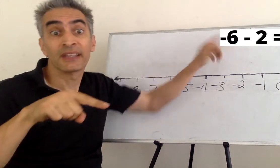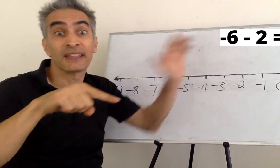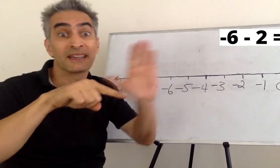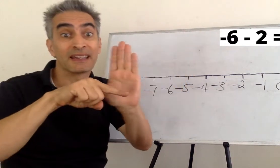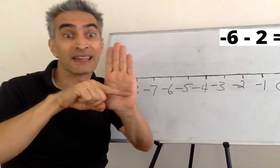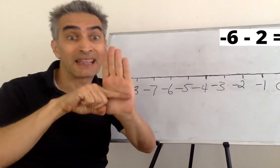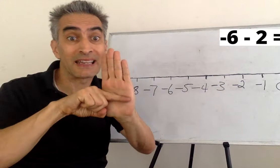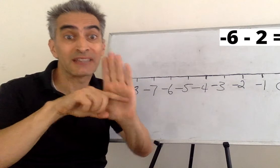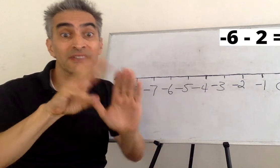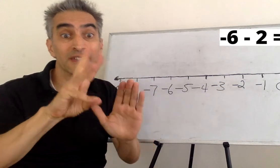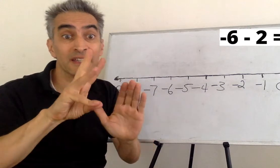negative 6.